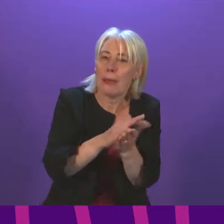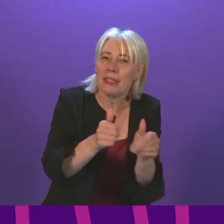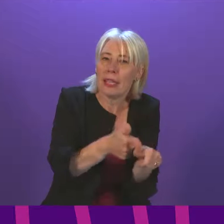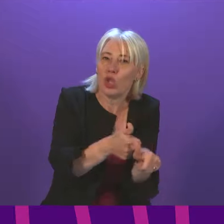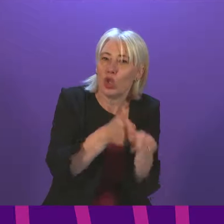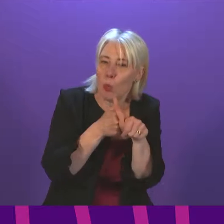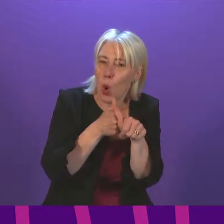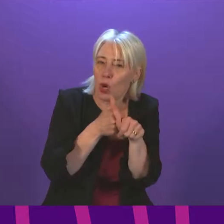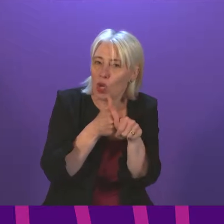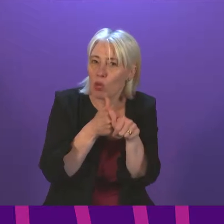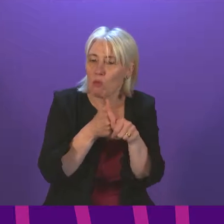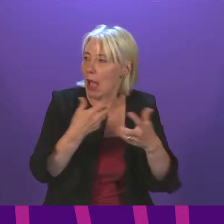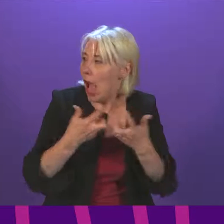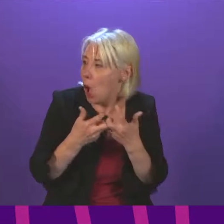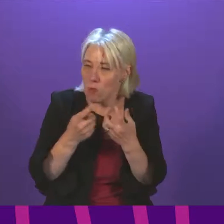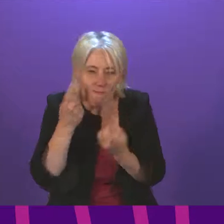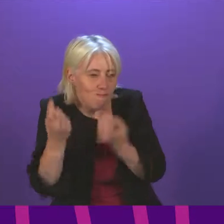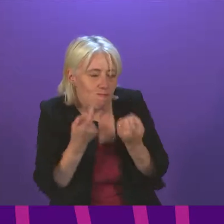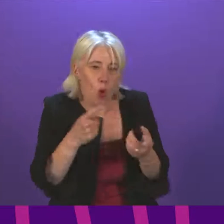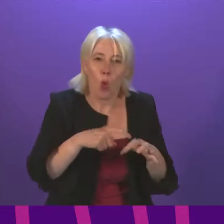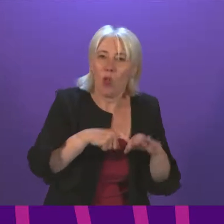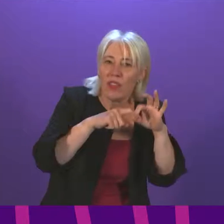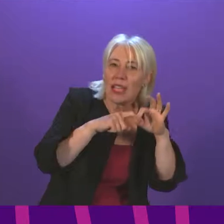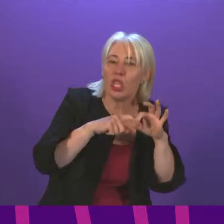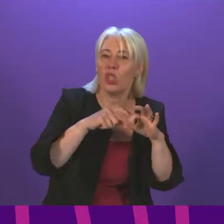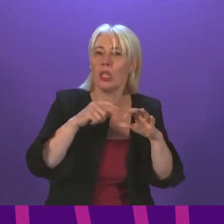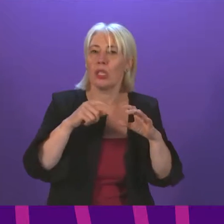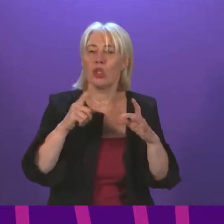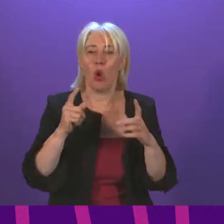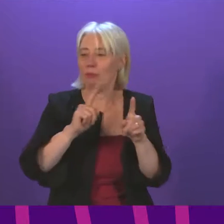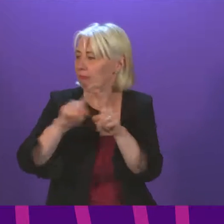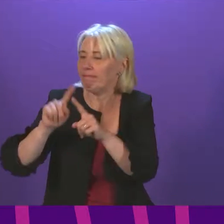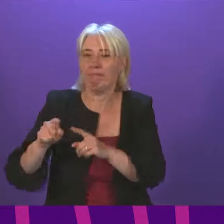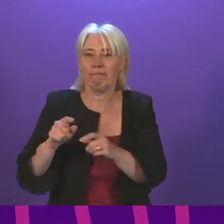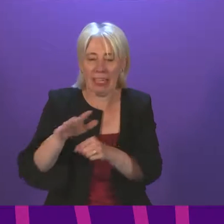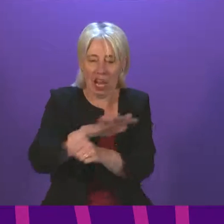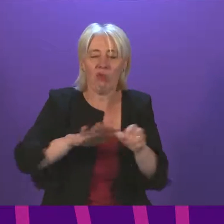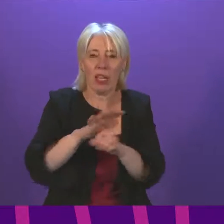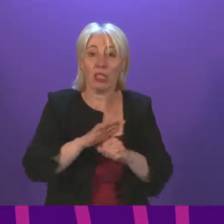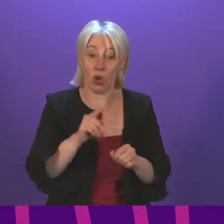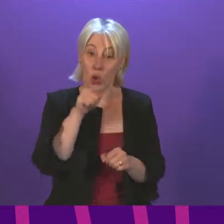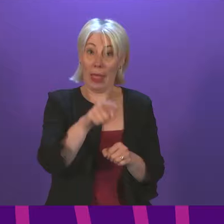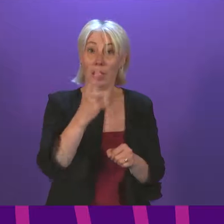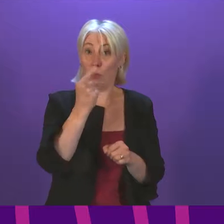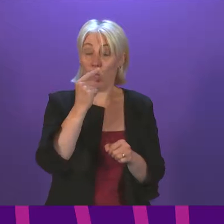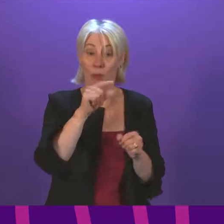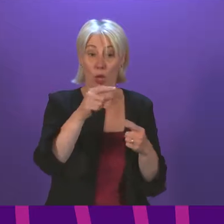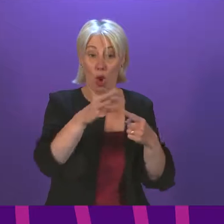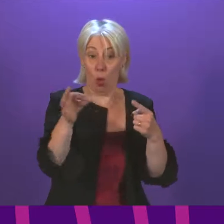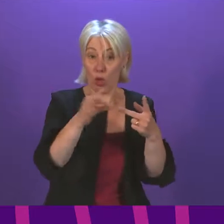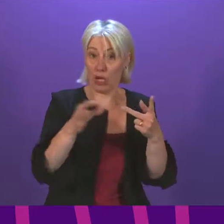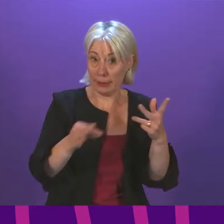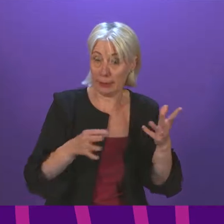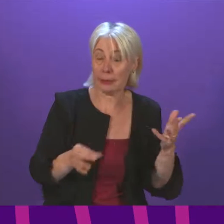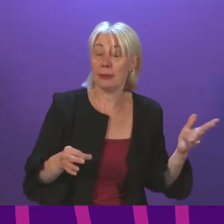to gain particular qualifications and to enter particular sectors. That is one of a range of options in addition to